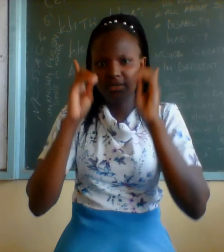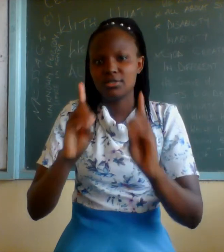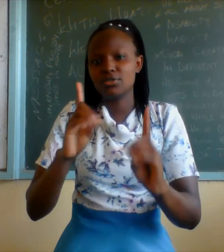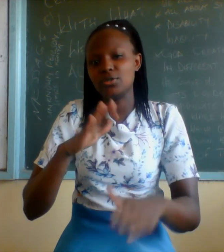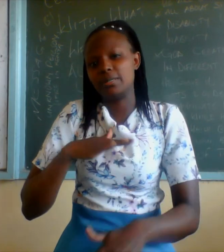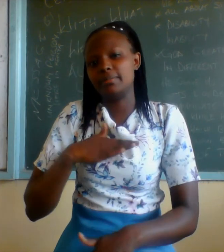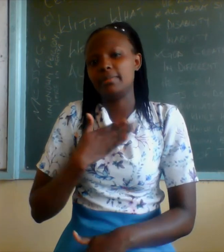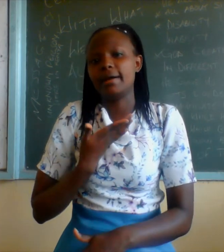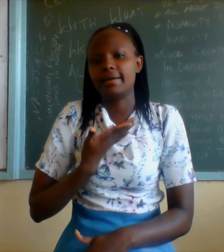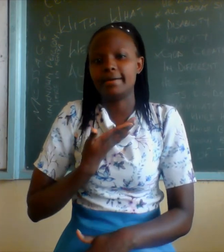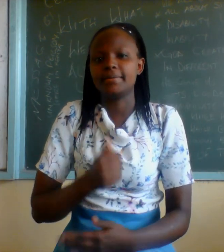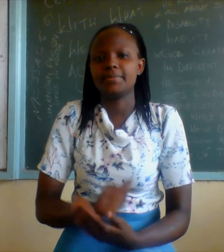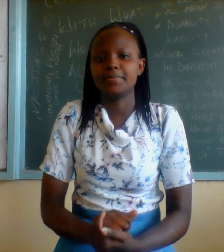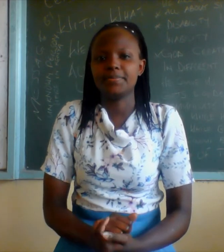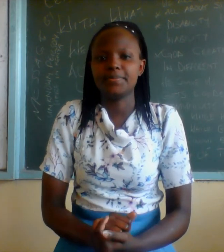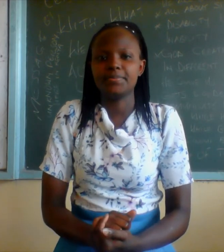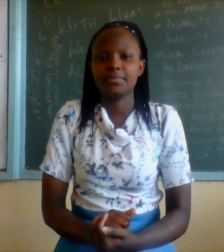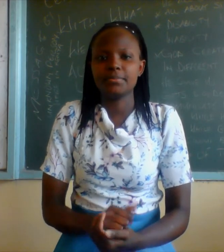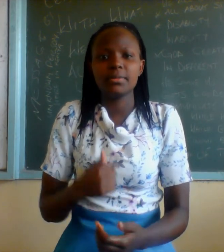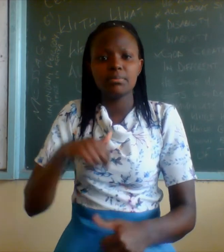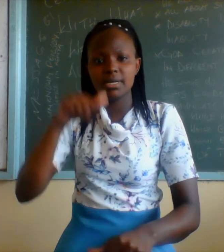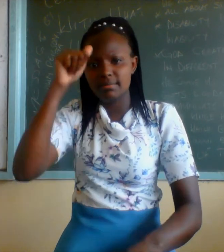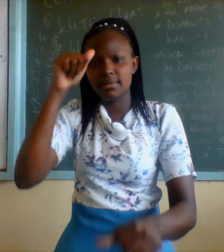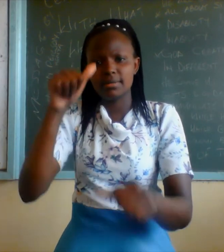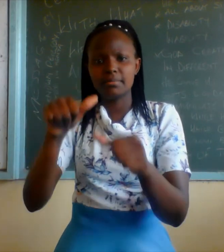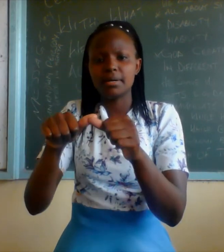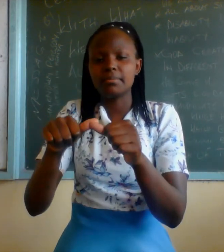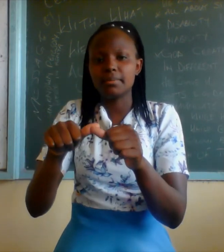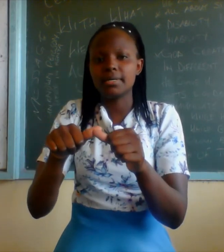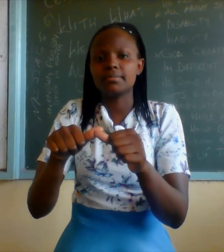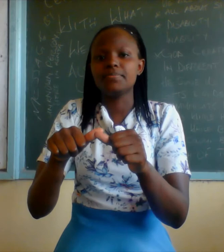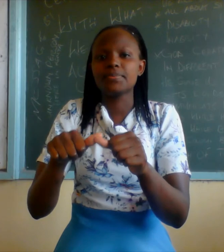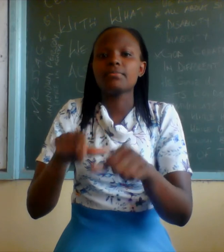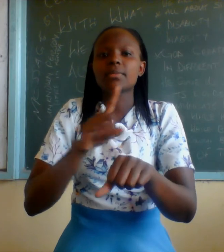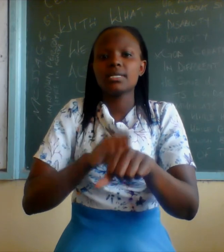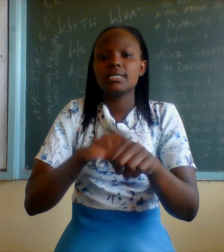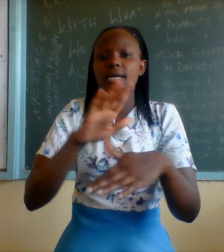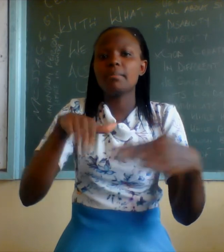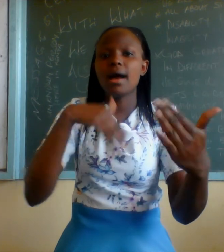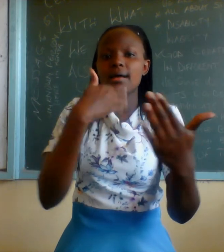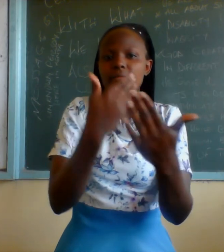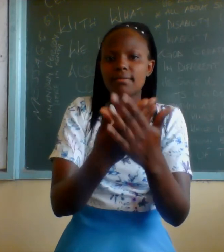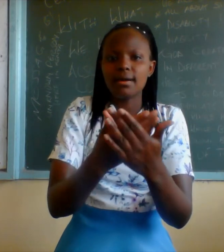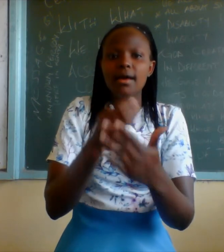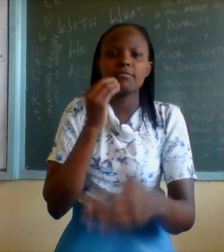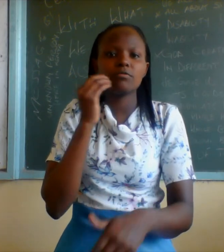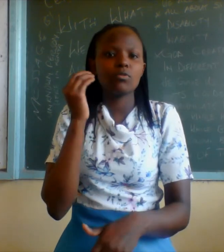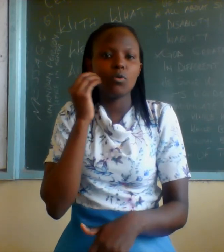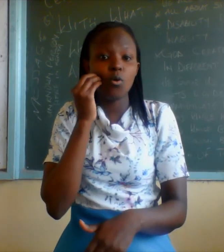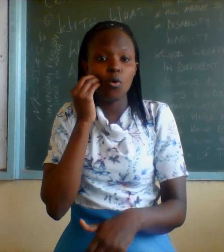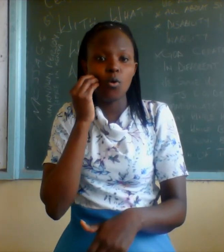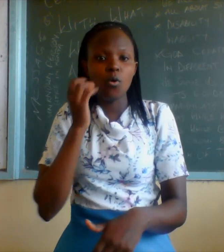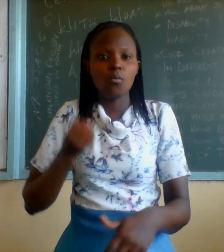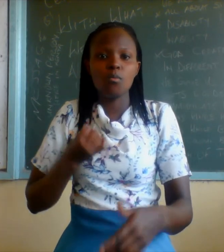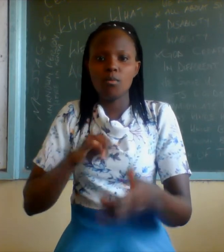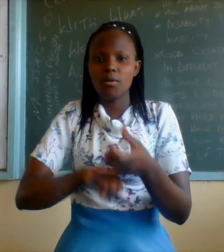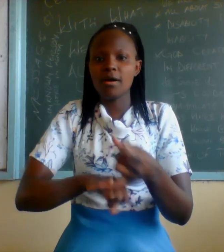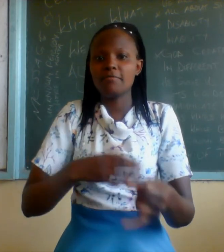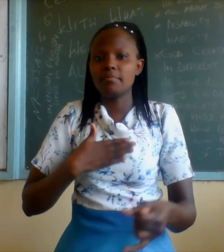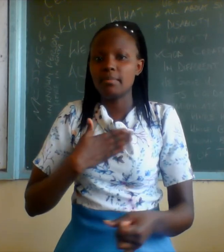agenda. I remember, upon our arrival at my wife's home, my father-in-law